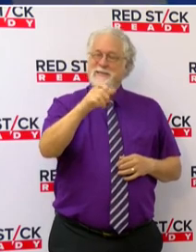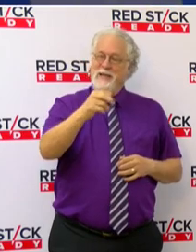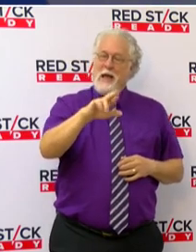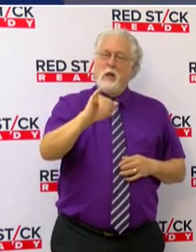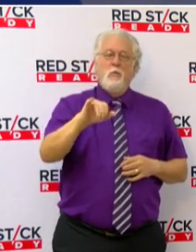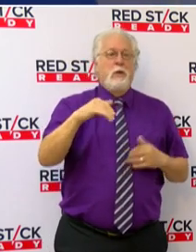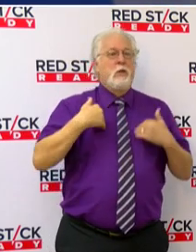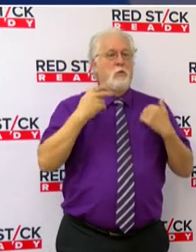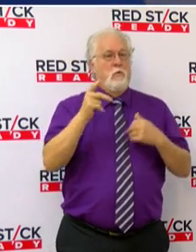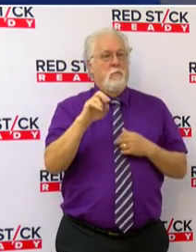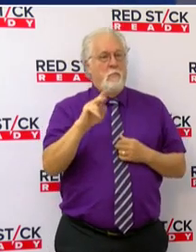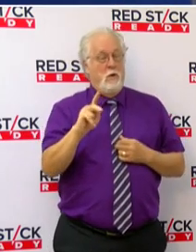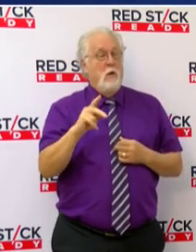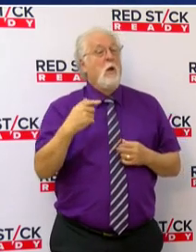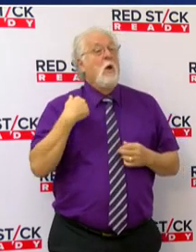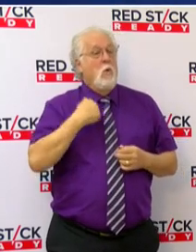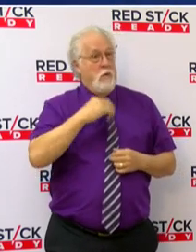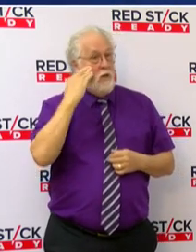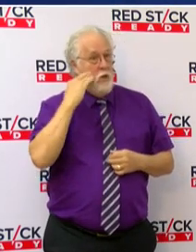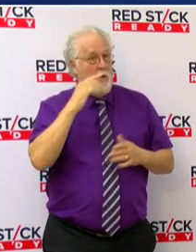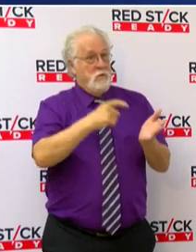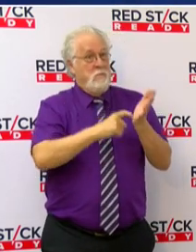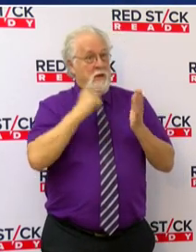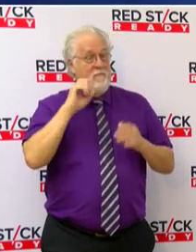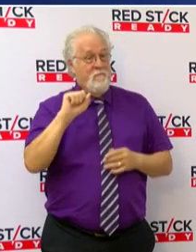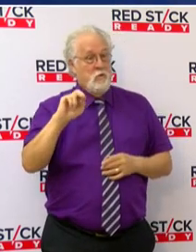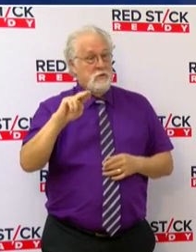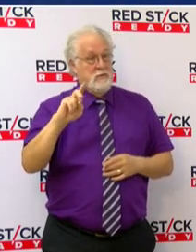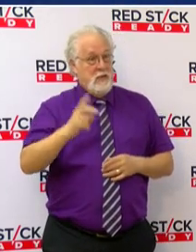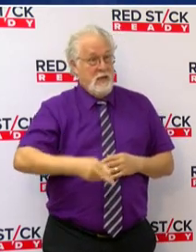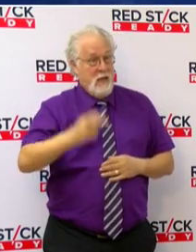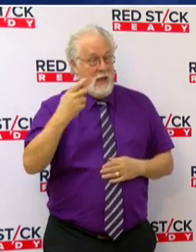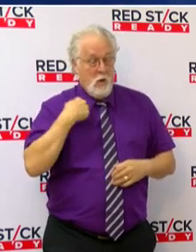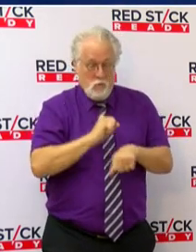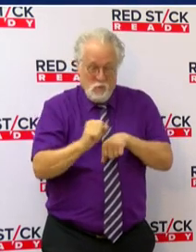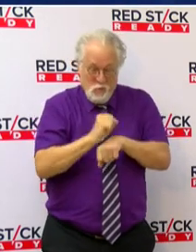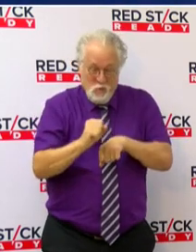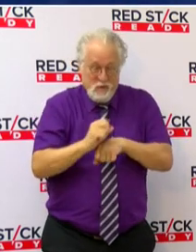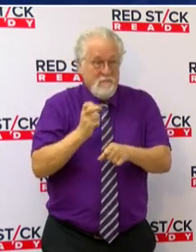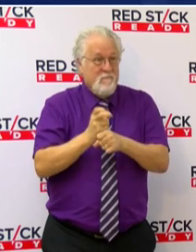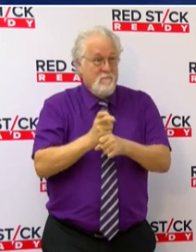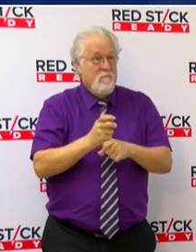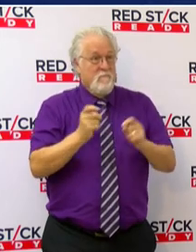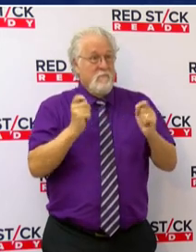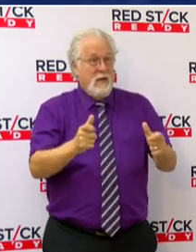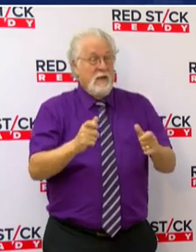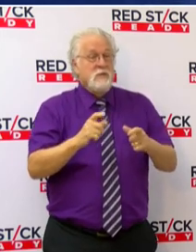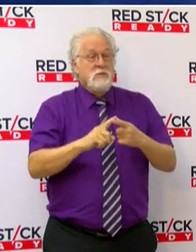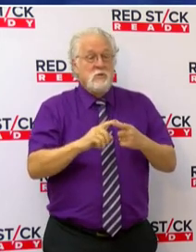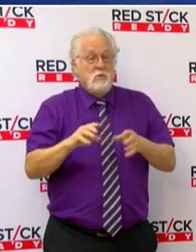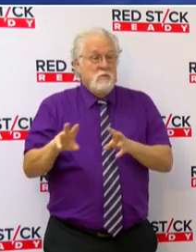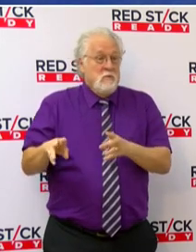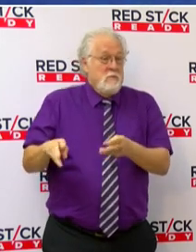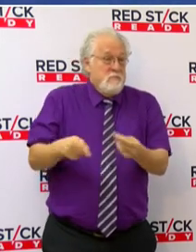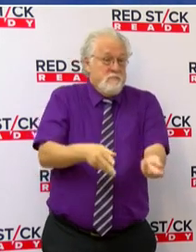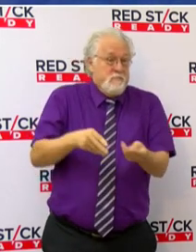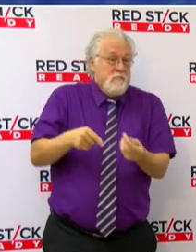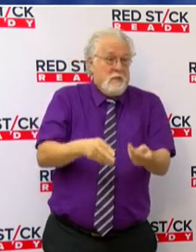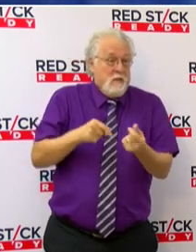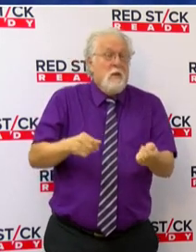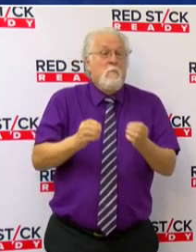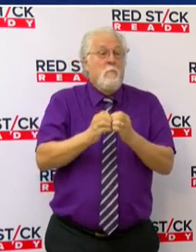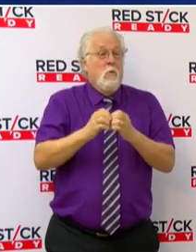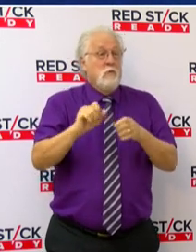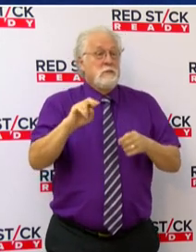aware that the demand for sand is high. Our team is working as fast as they can to replenish sand at all of these